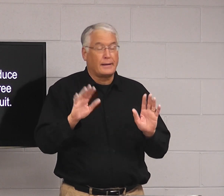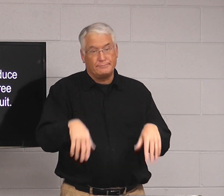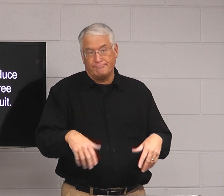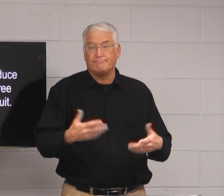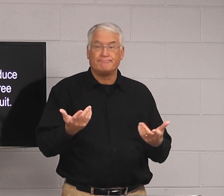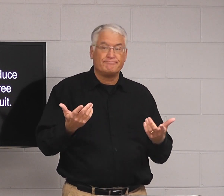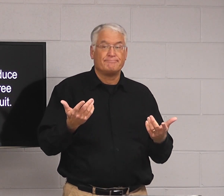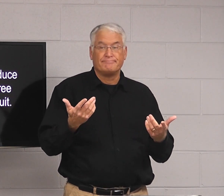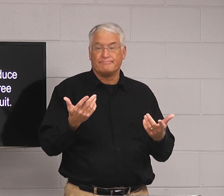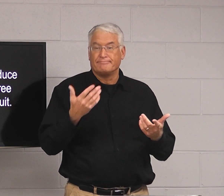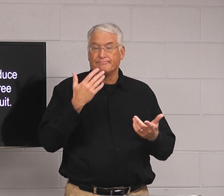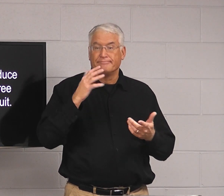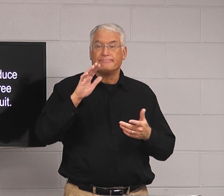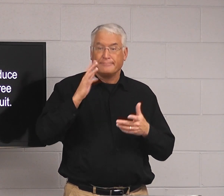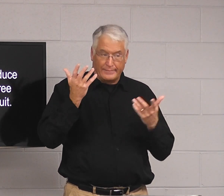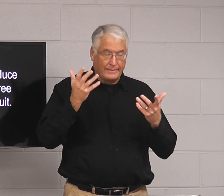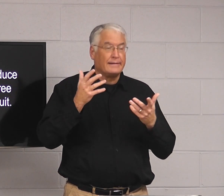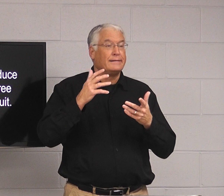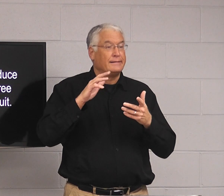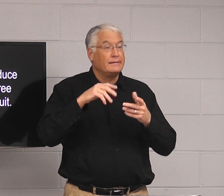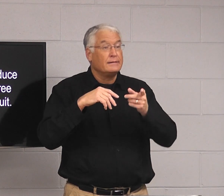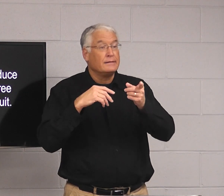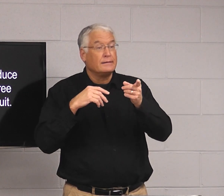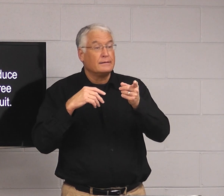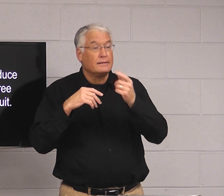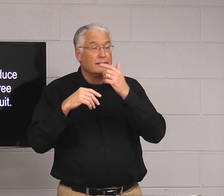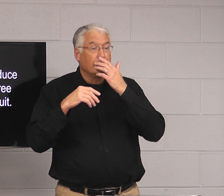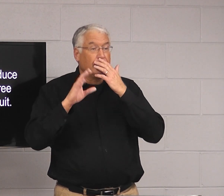all of them. And you become used to it.